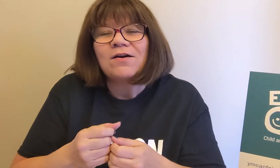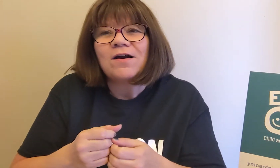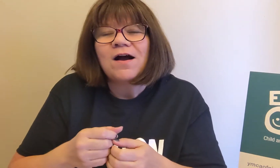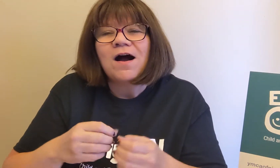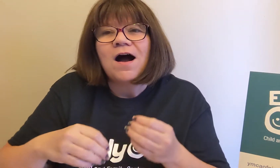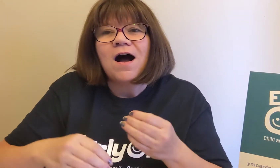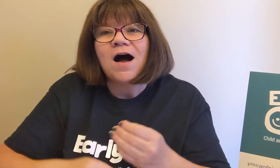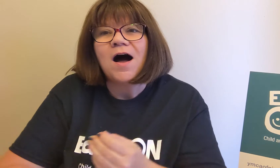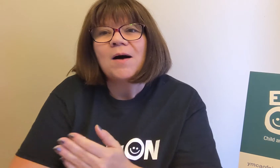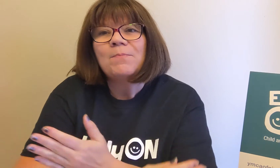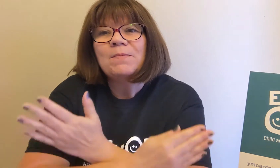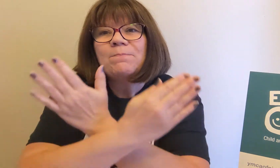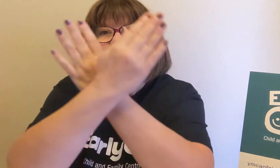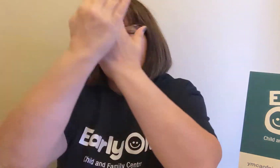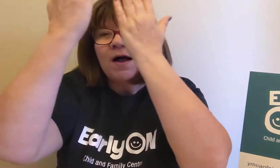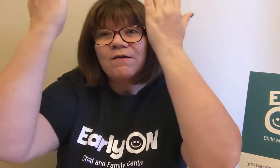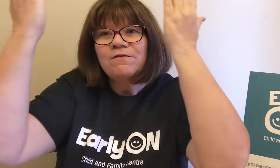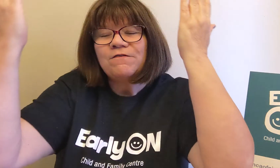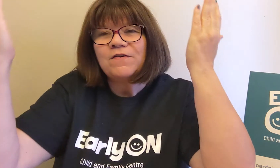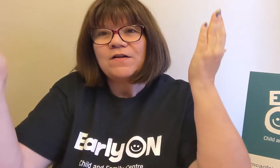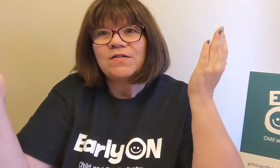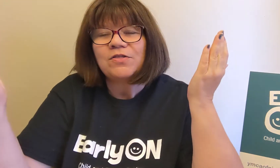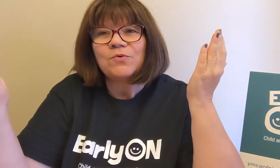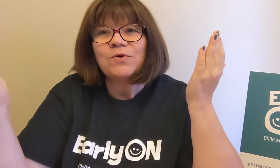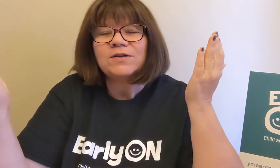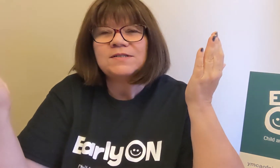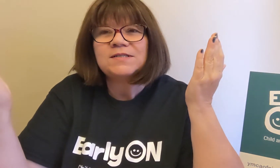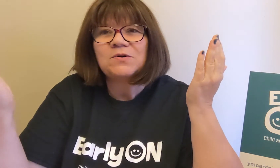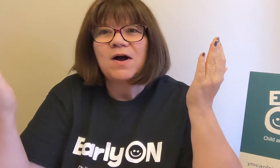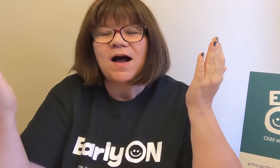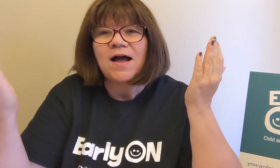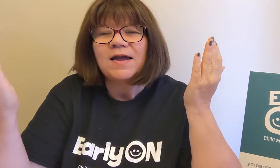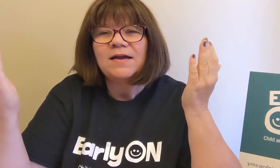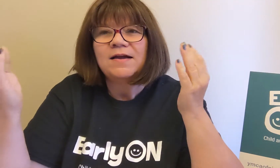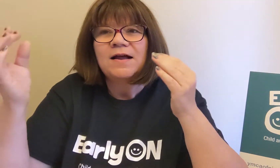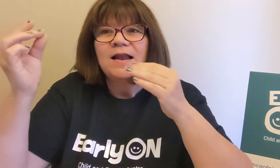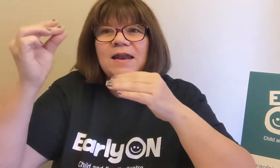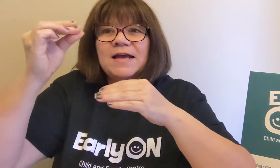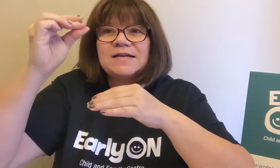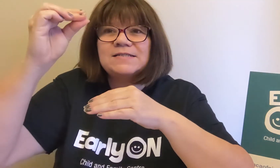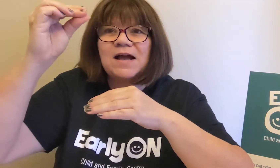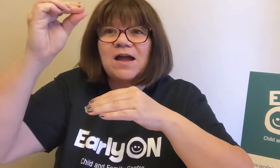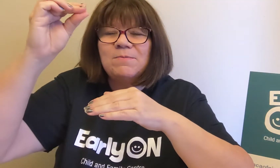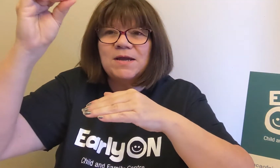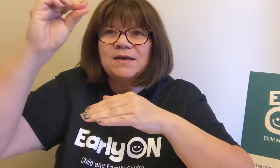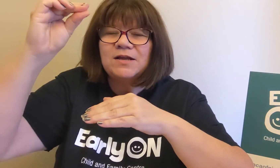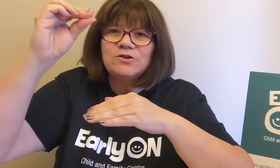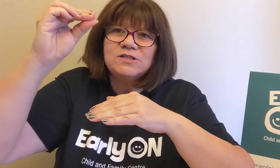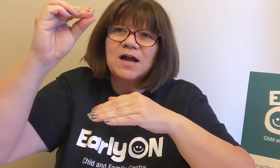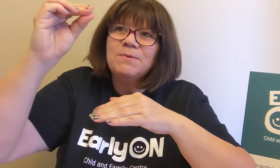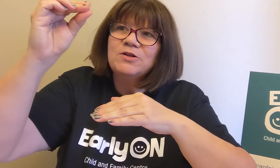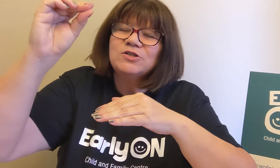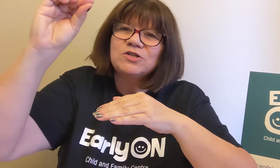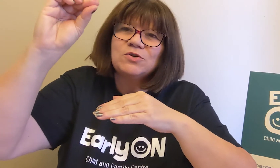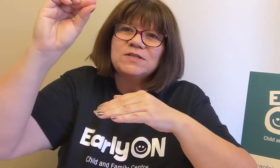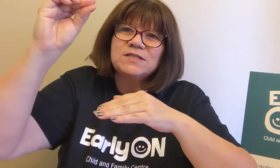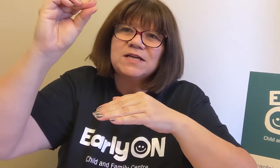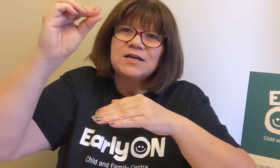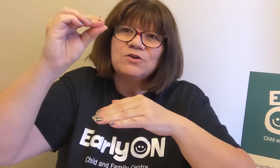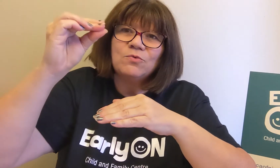up above the world so high like a diamond and your diamond you're just going to take your